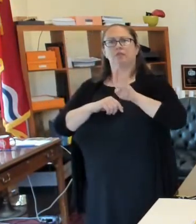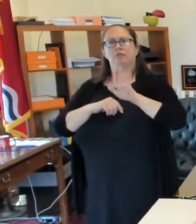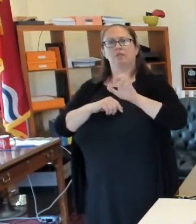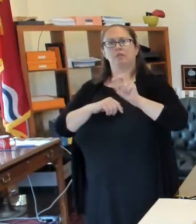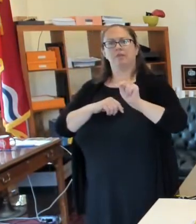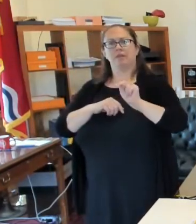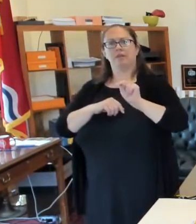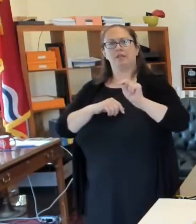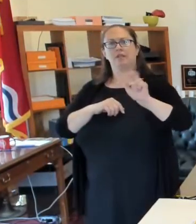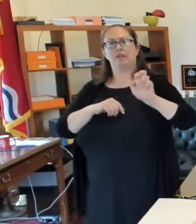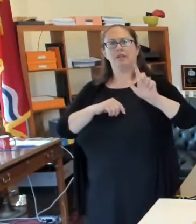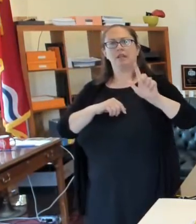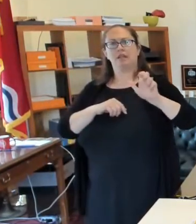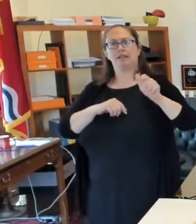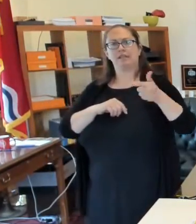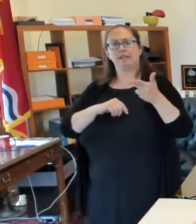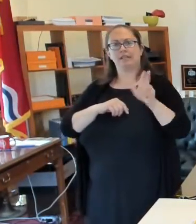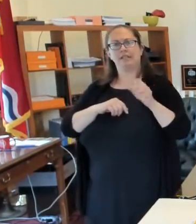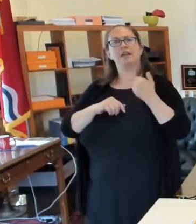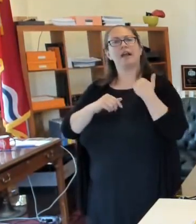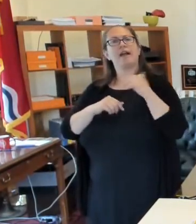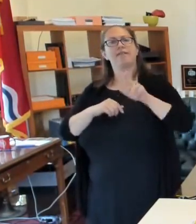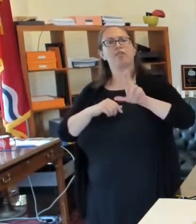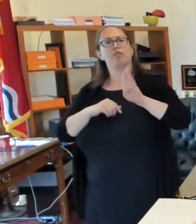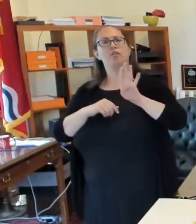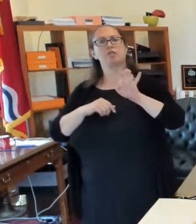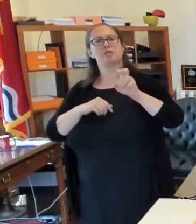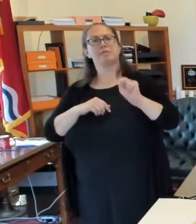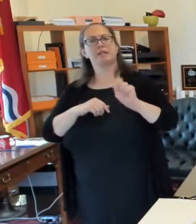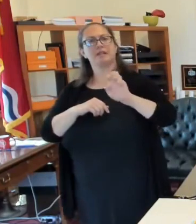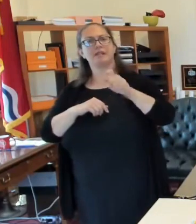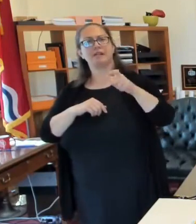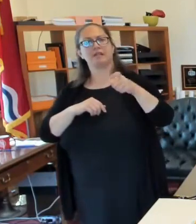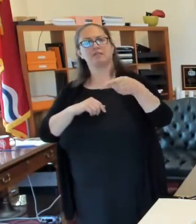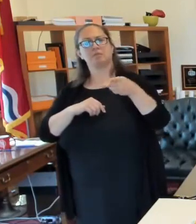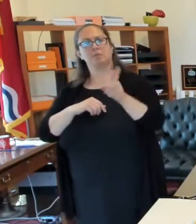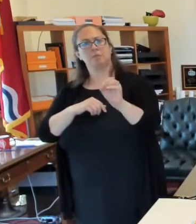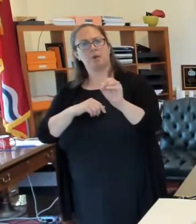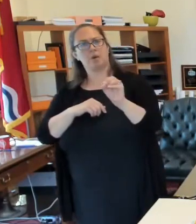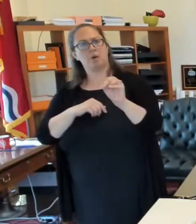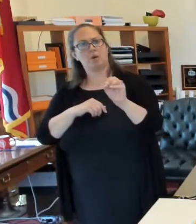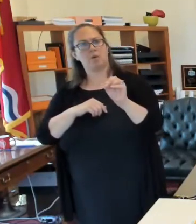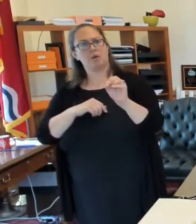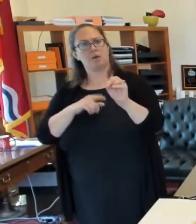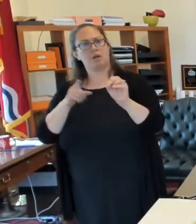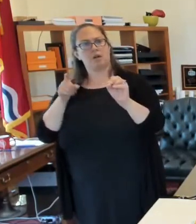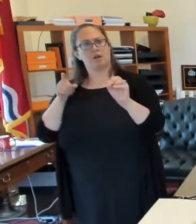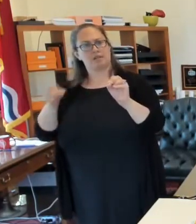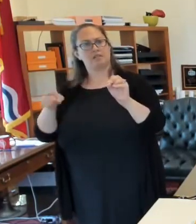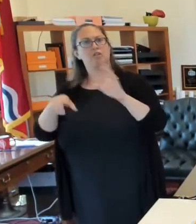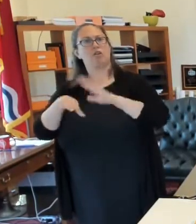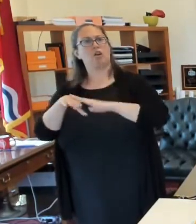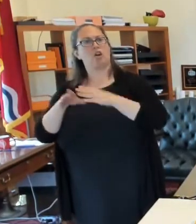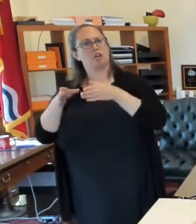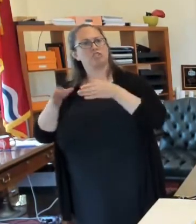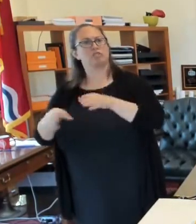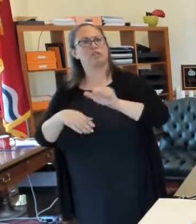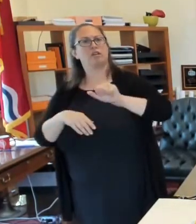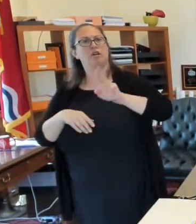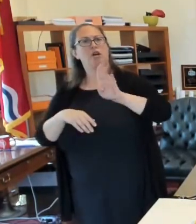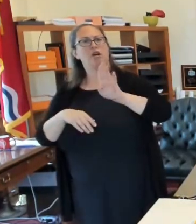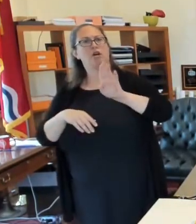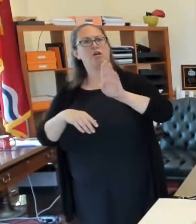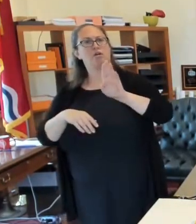expo starting at noon, uh, on, at the Urban League on Auburn, which is, uh,